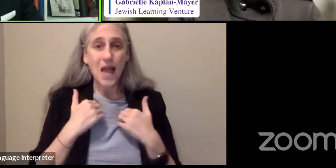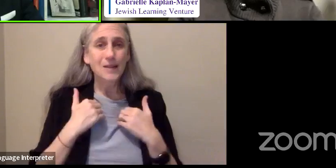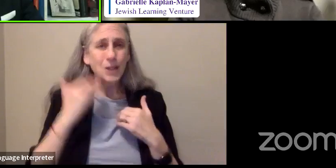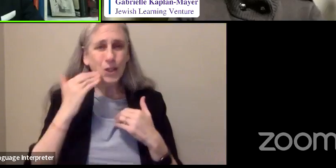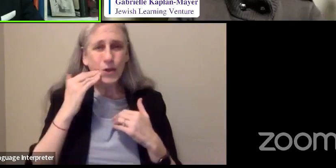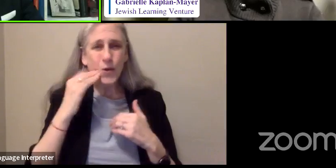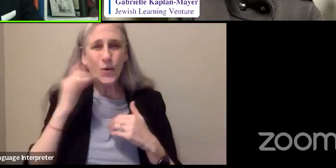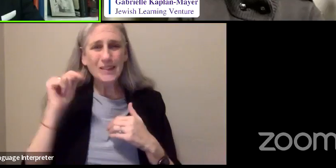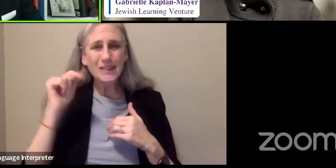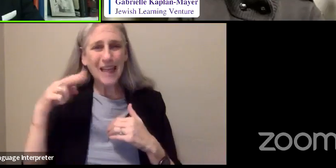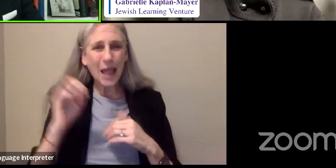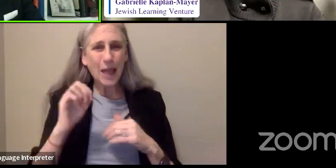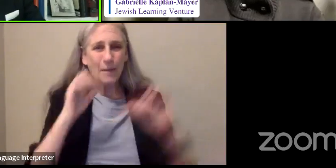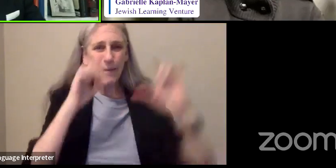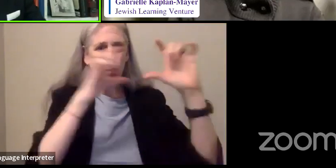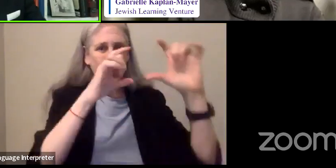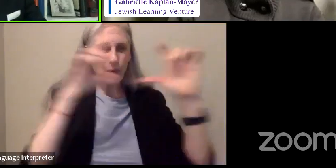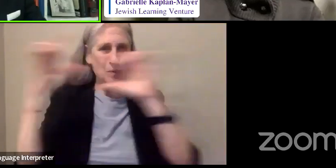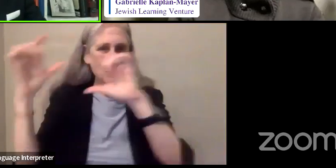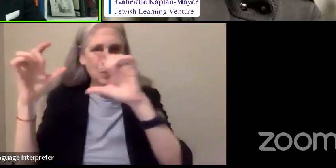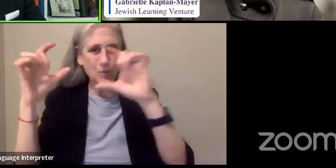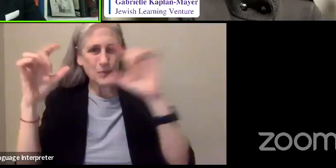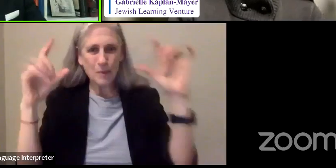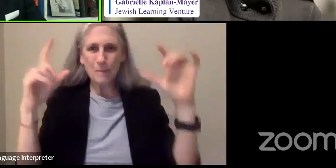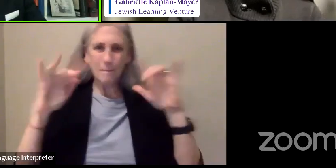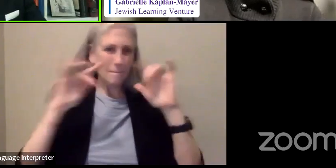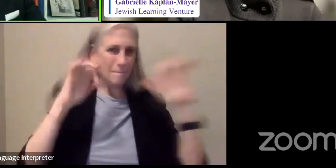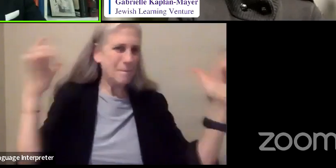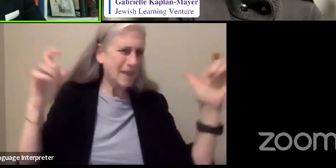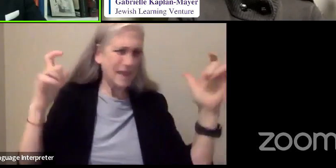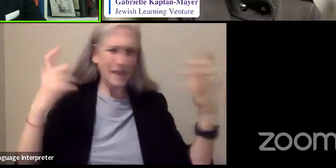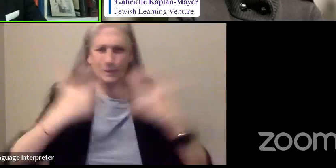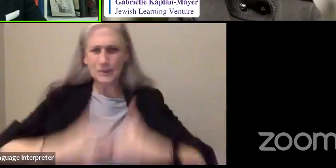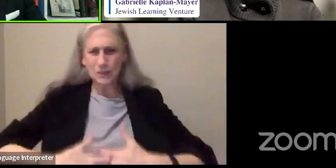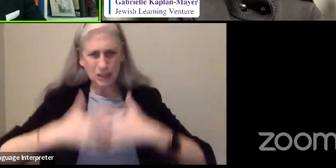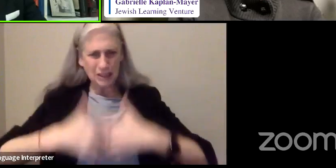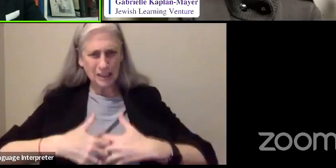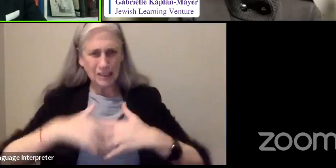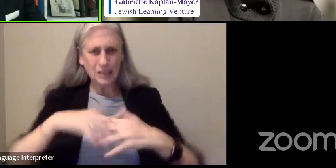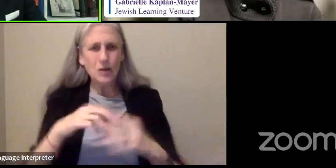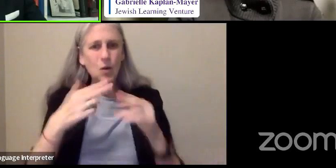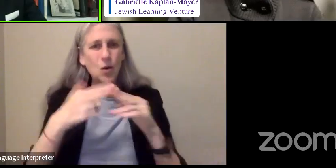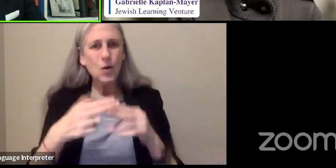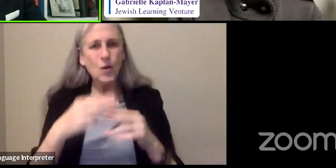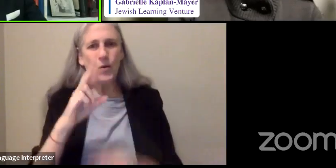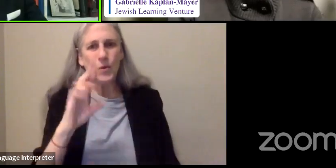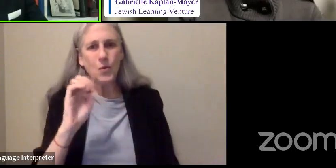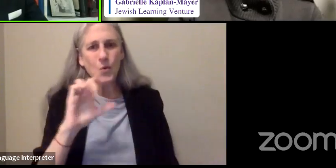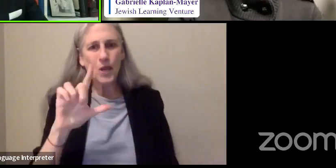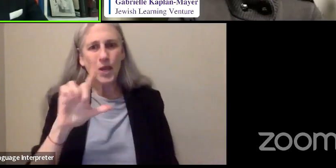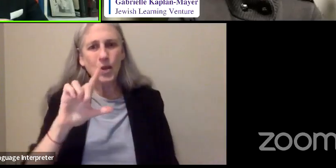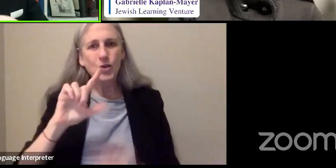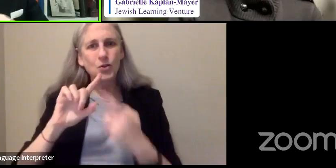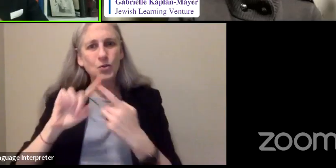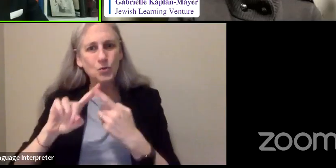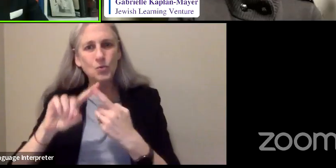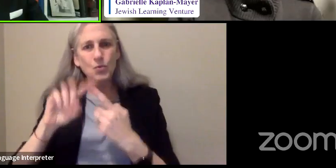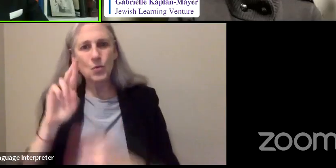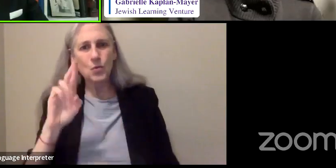I don't know if any of you remember those things, but